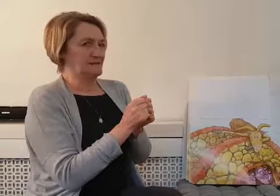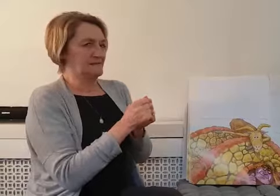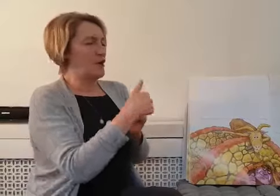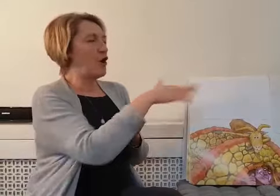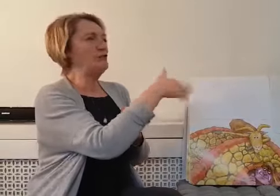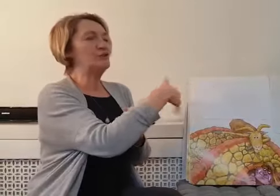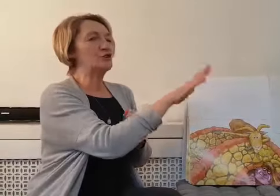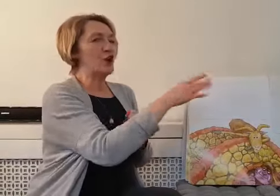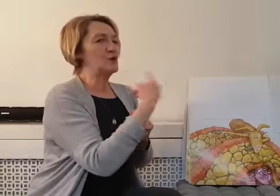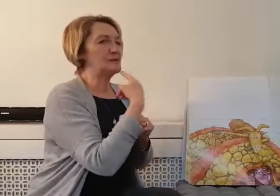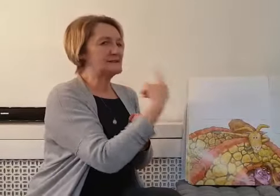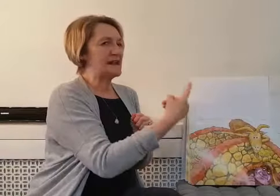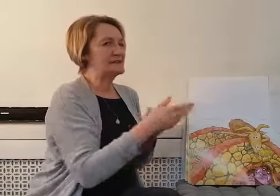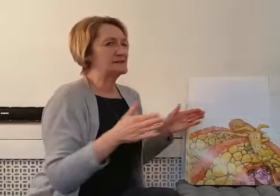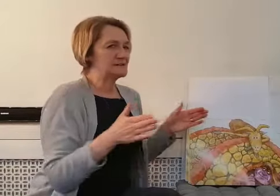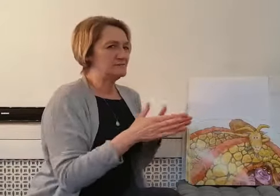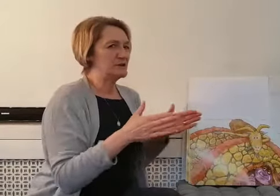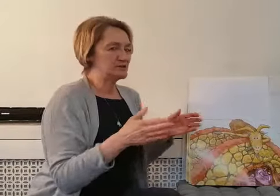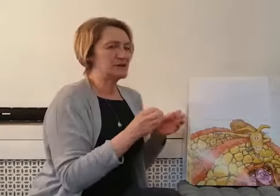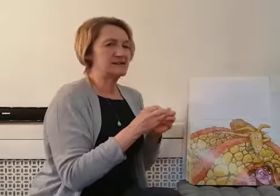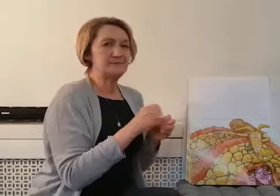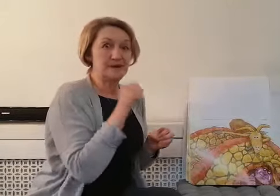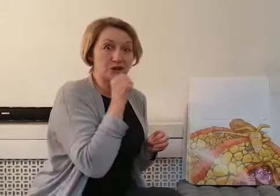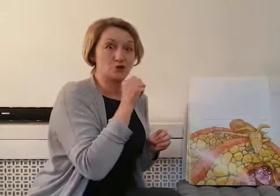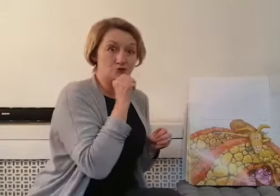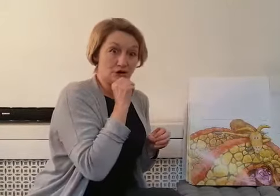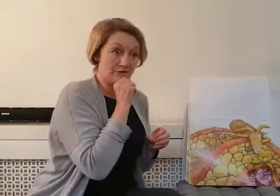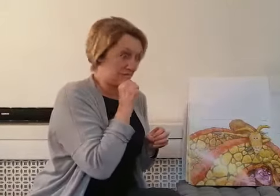Off you go, he said to middle-sized Billy Goat Gruff.